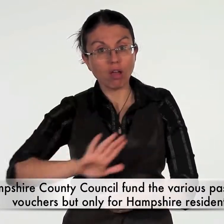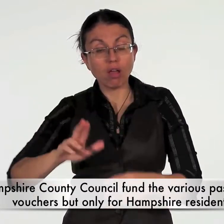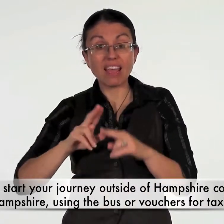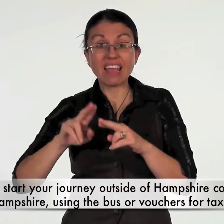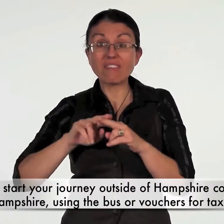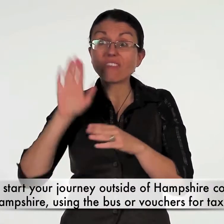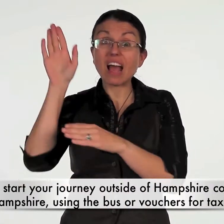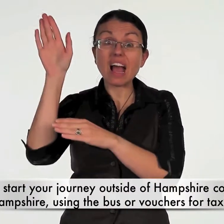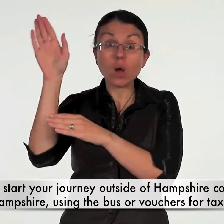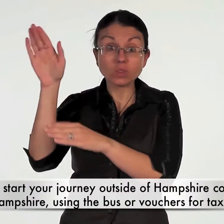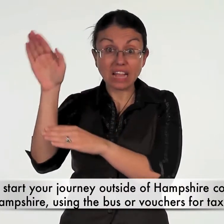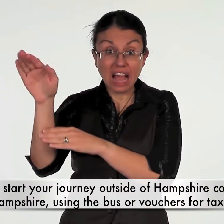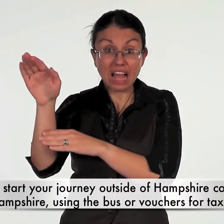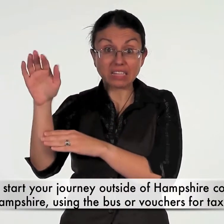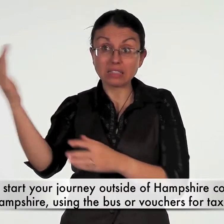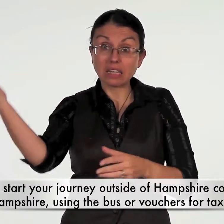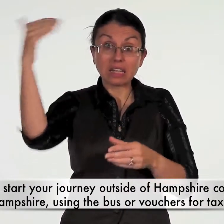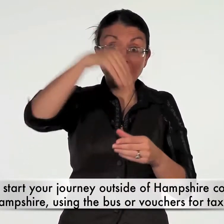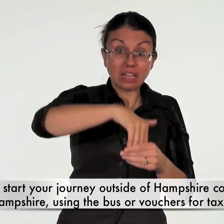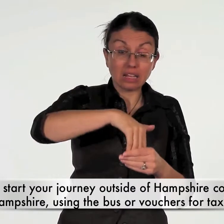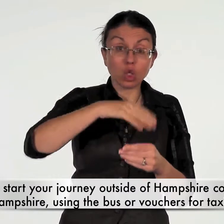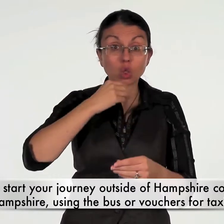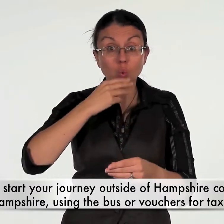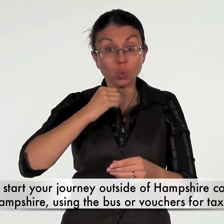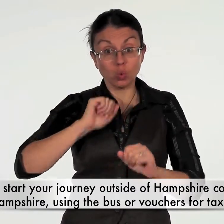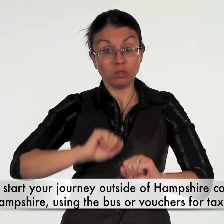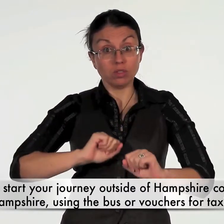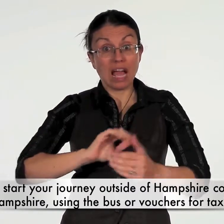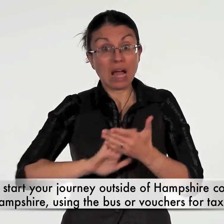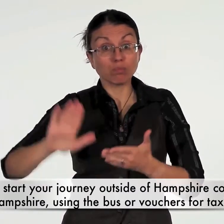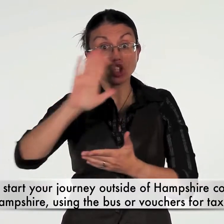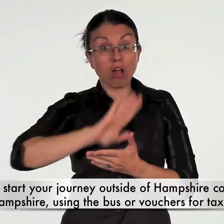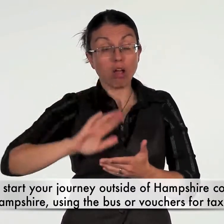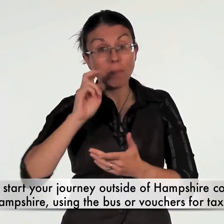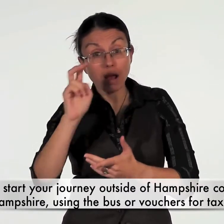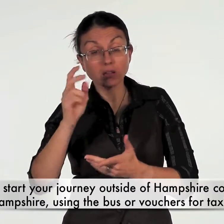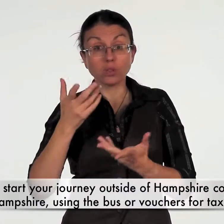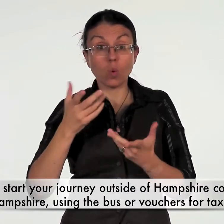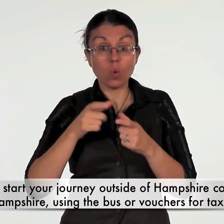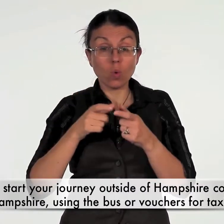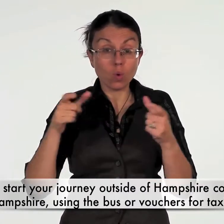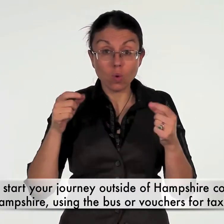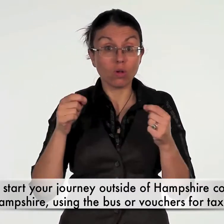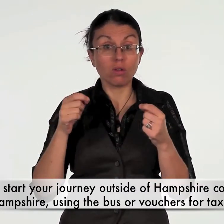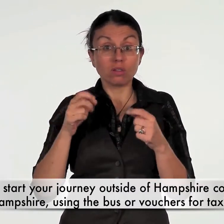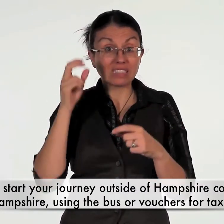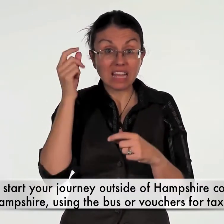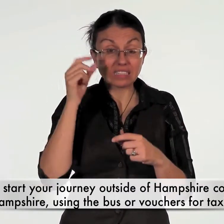If you start your journey outside of Hampshire, coming into Hampshire using the pass or vouchers for taxis etc.